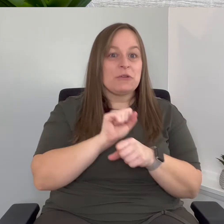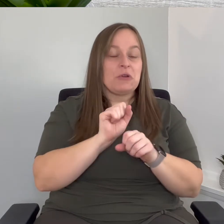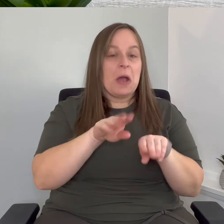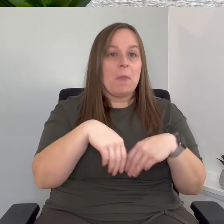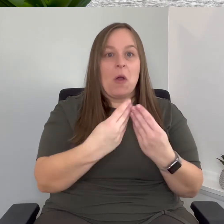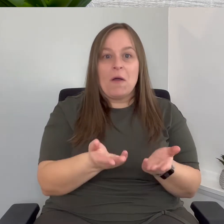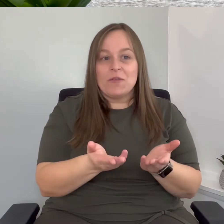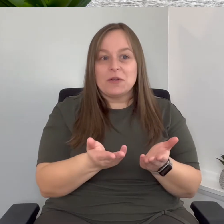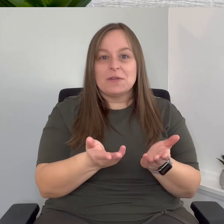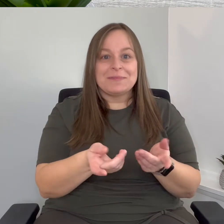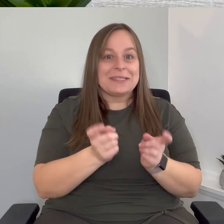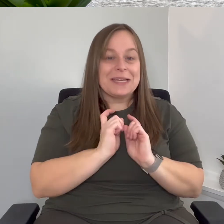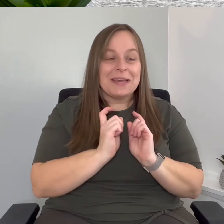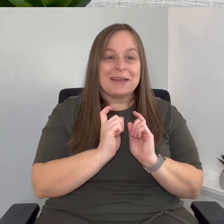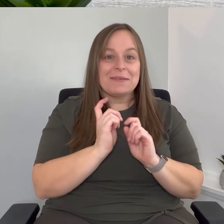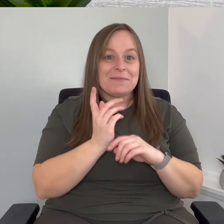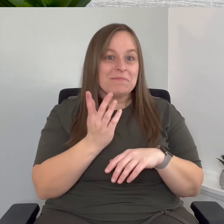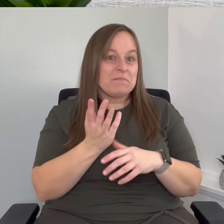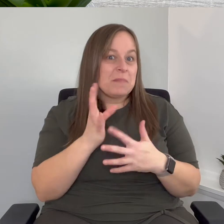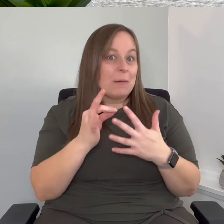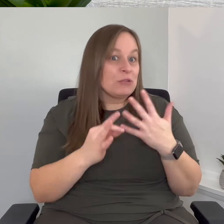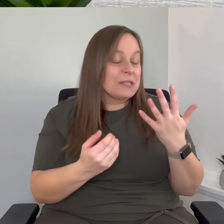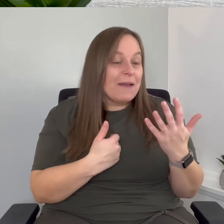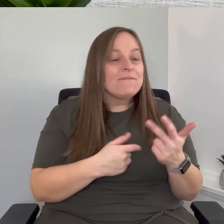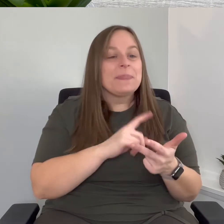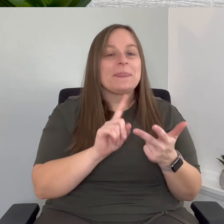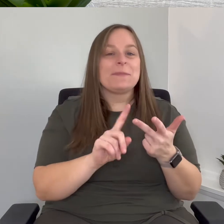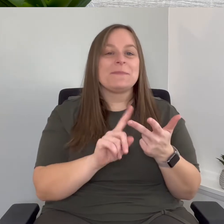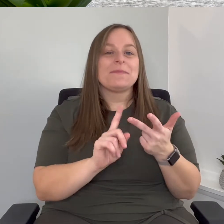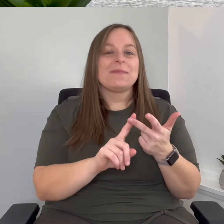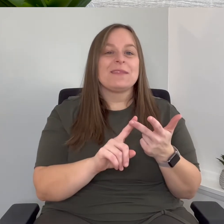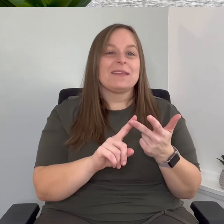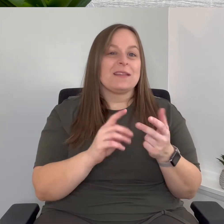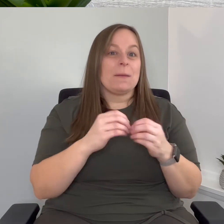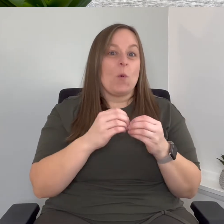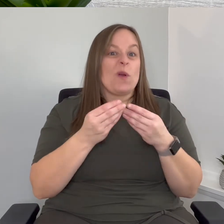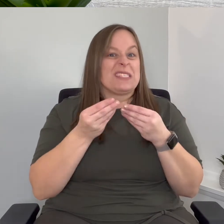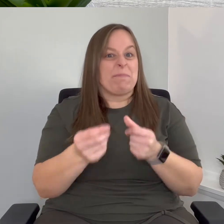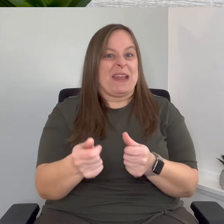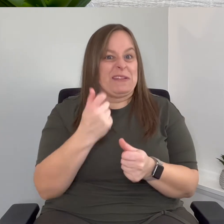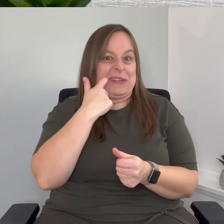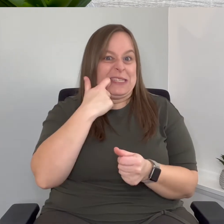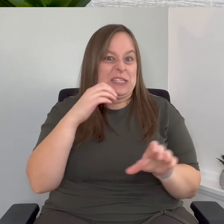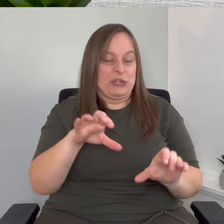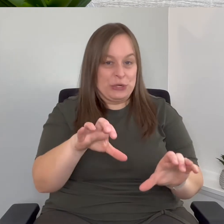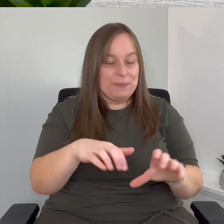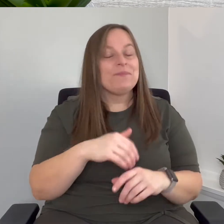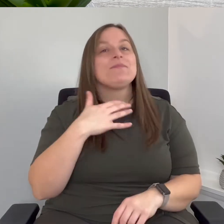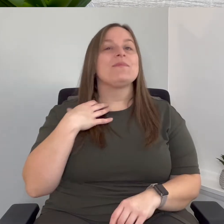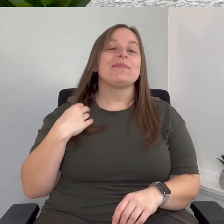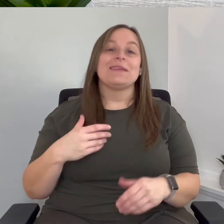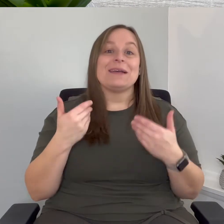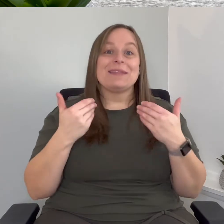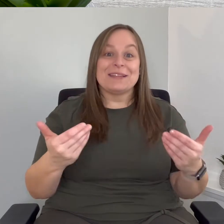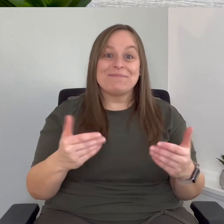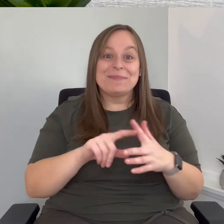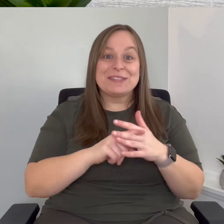given that are lit on the table and some more spending we've had to do recently so let's get into it